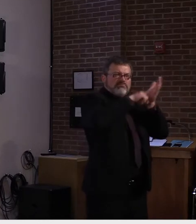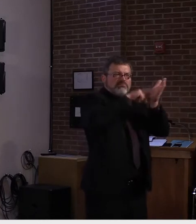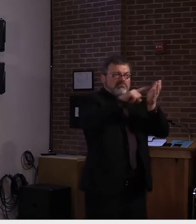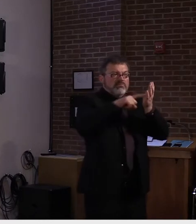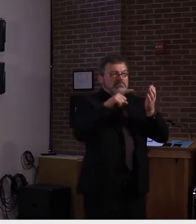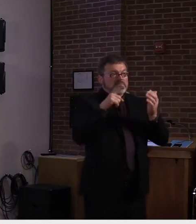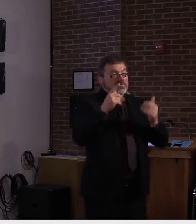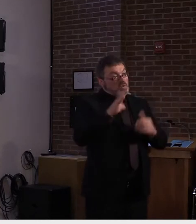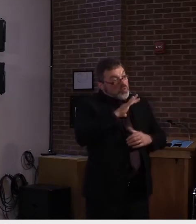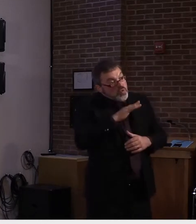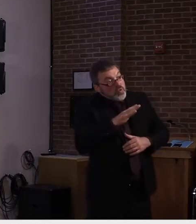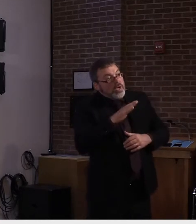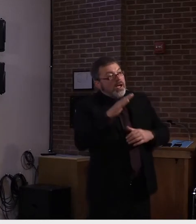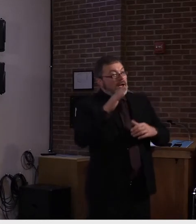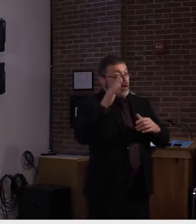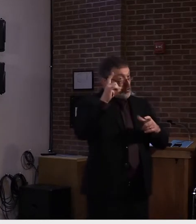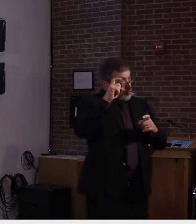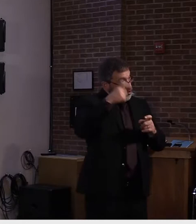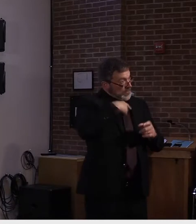Vermont's armamentarium.